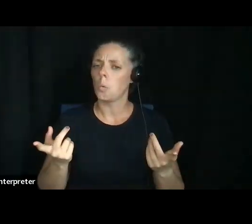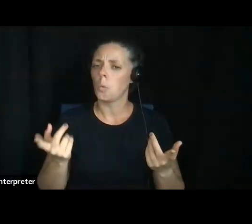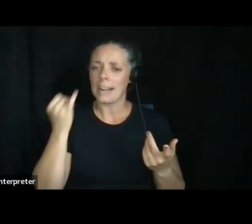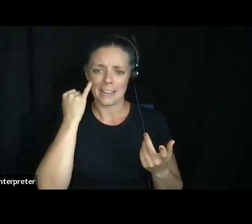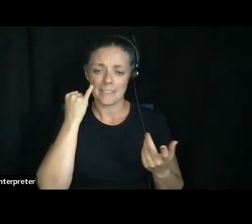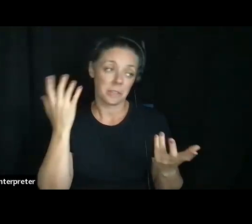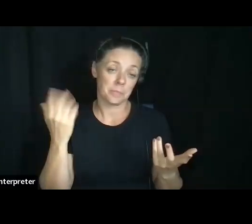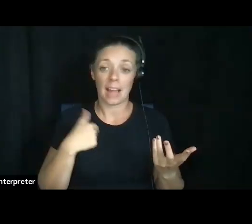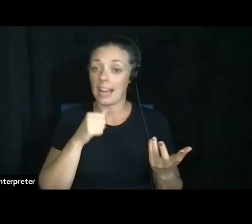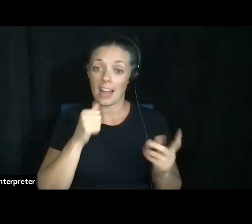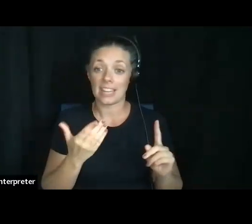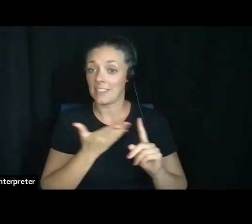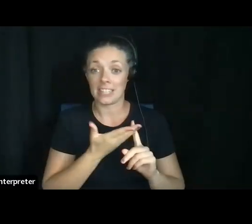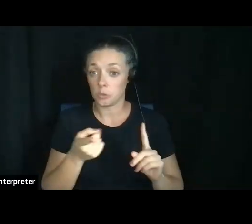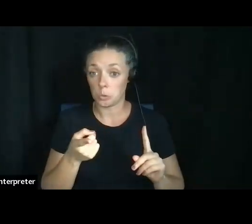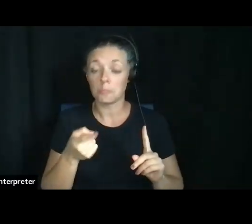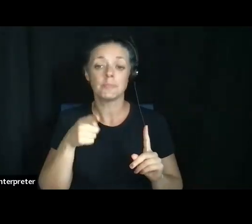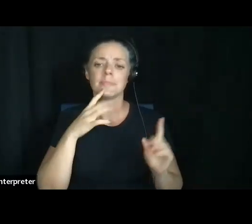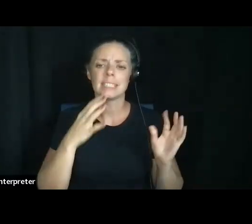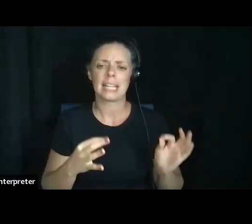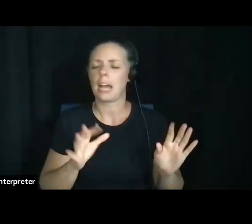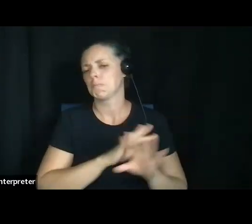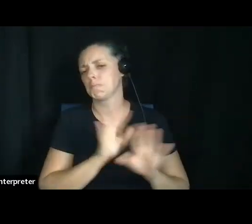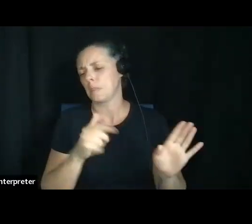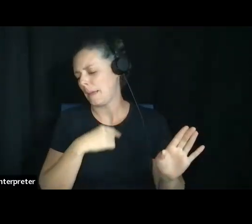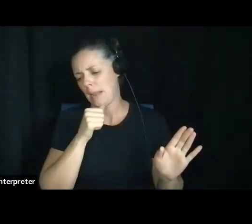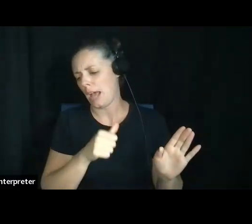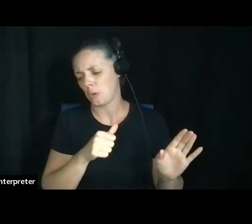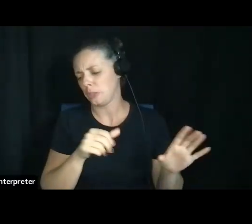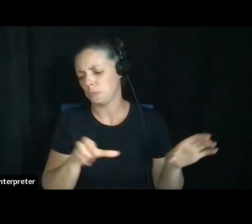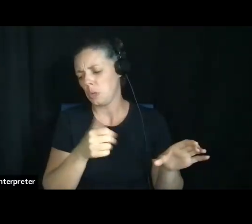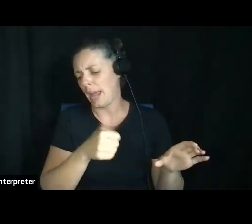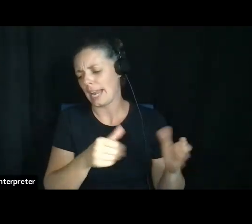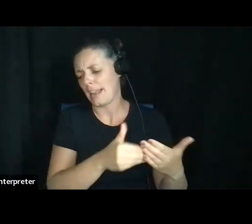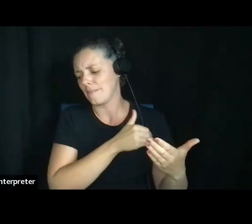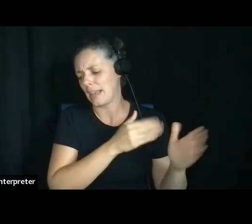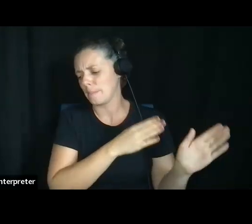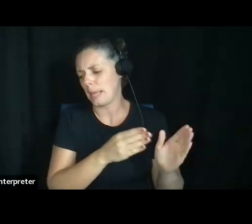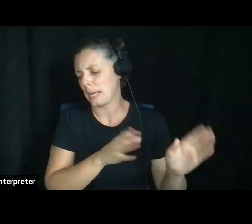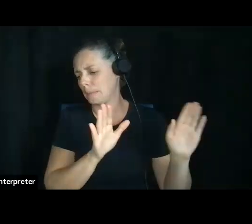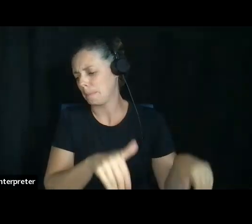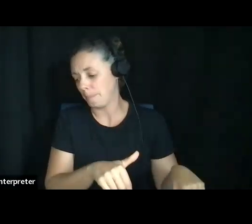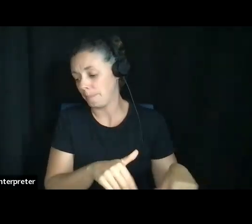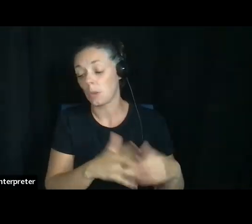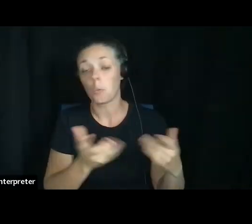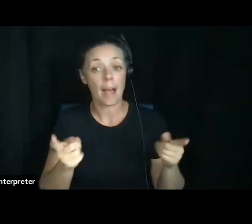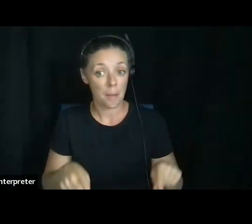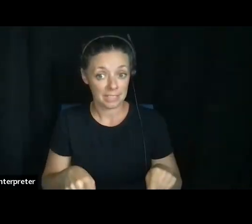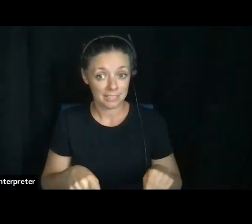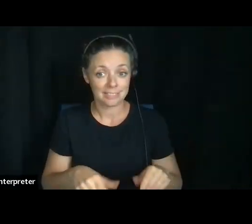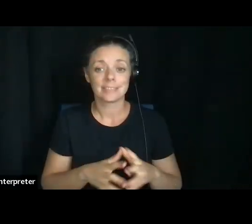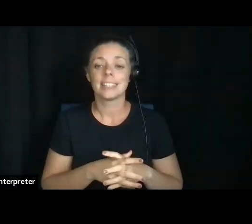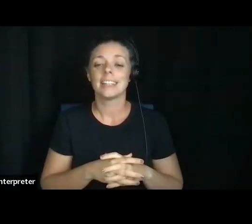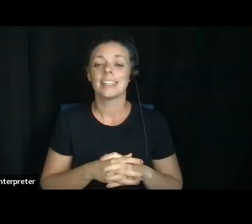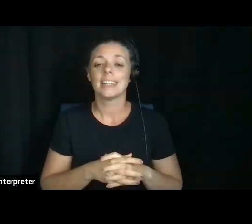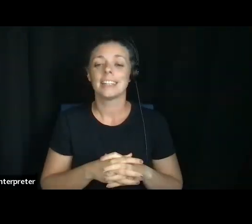and, uh, you don't do any of the advanced planning that we've talked about today? Um, and I will say